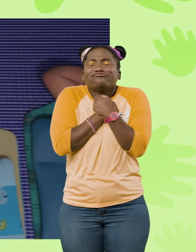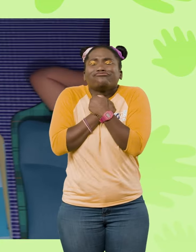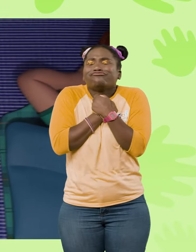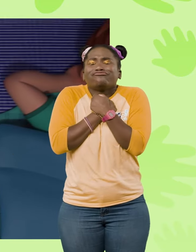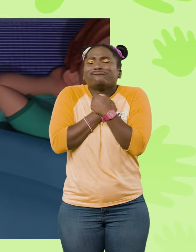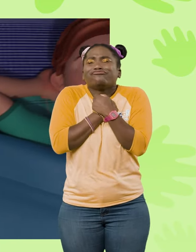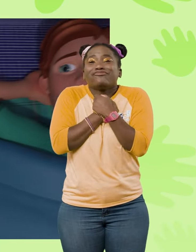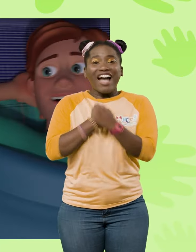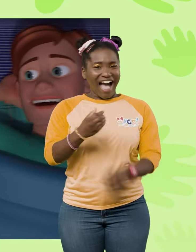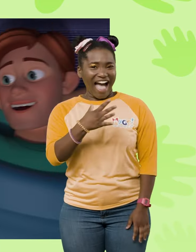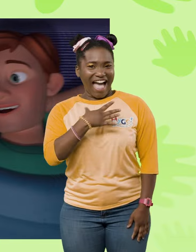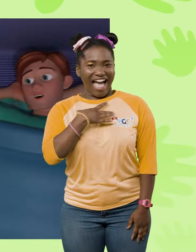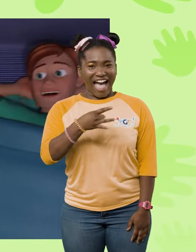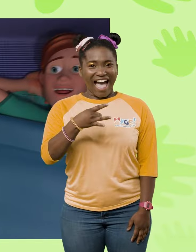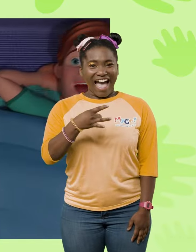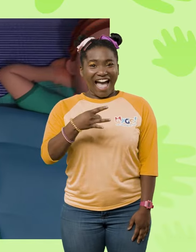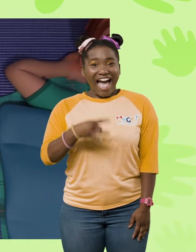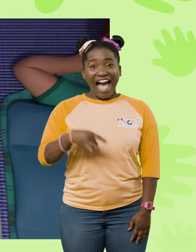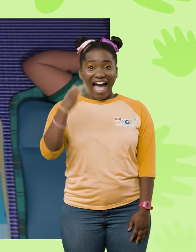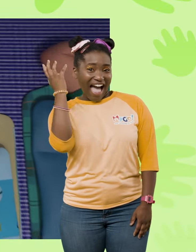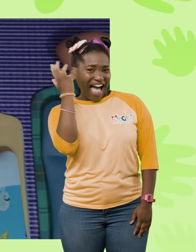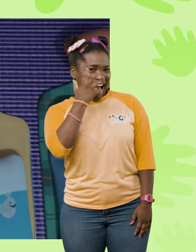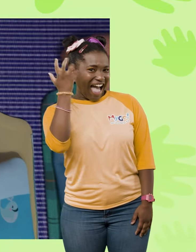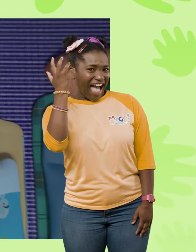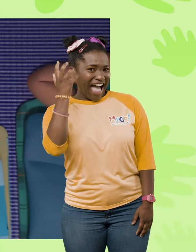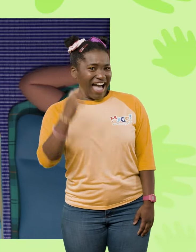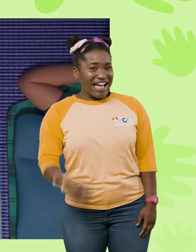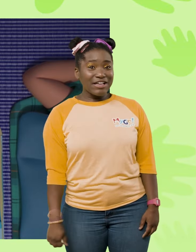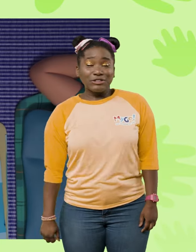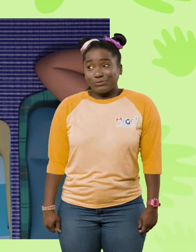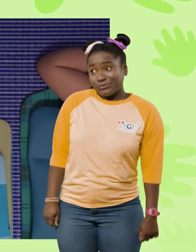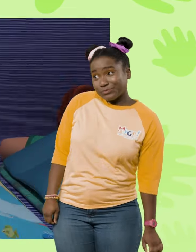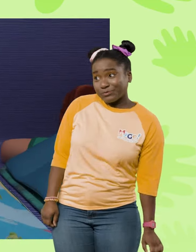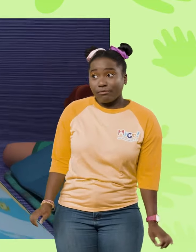cozy, cozy, we like it, wow. Ooh! Ooh!